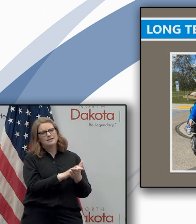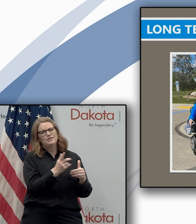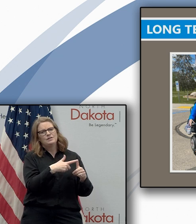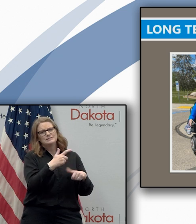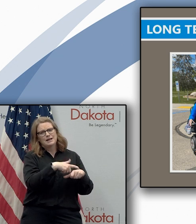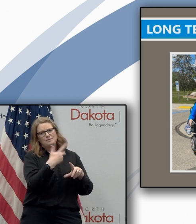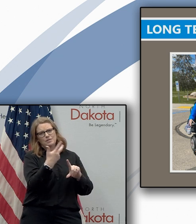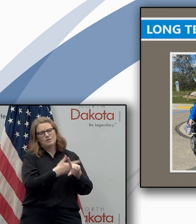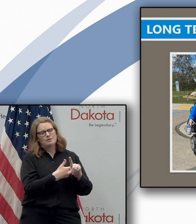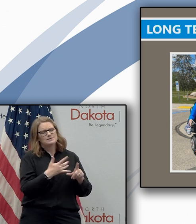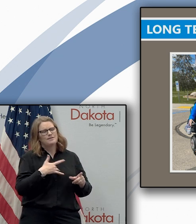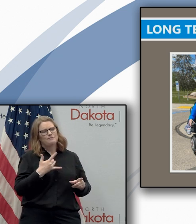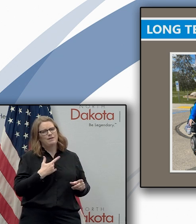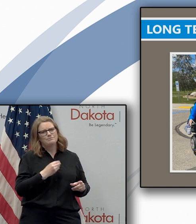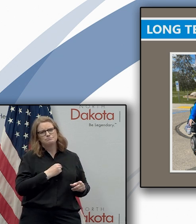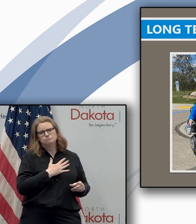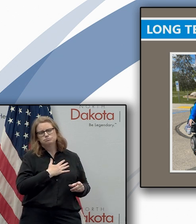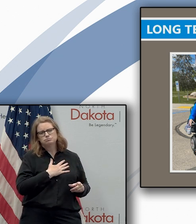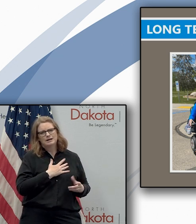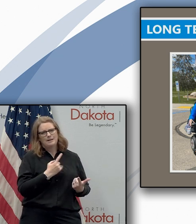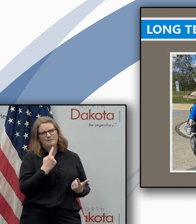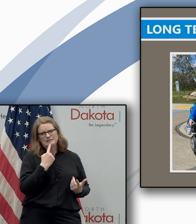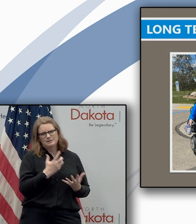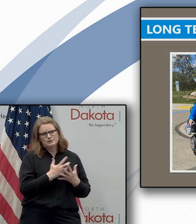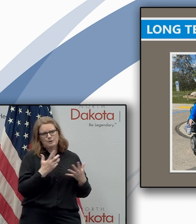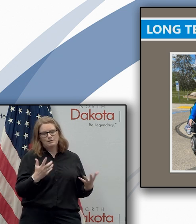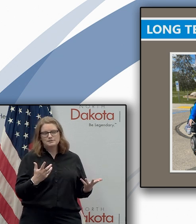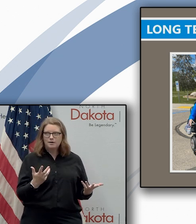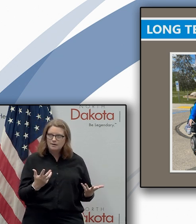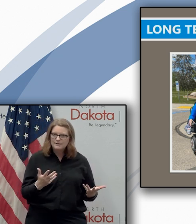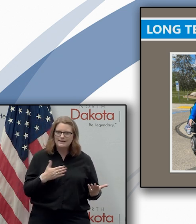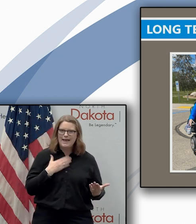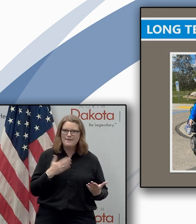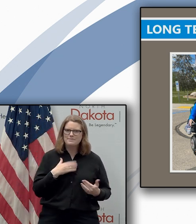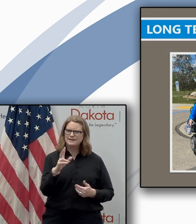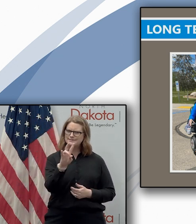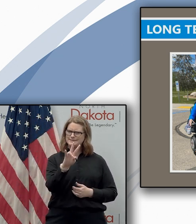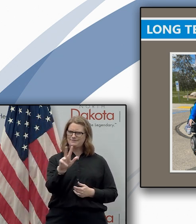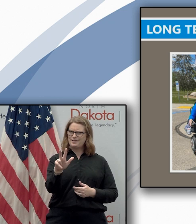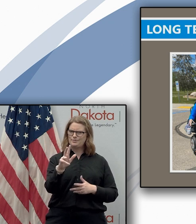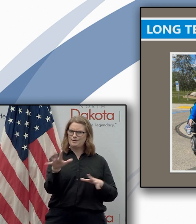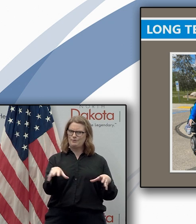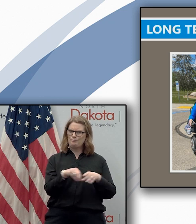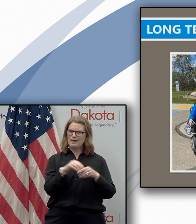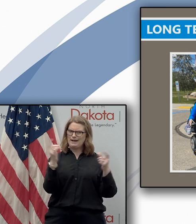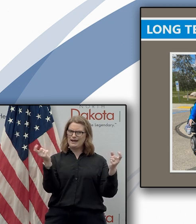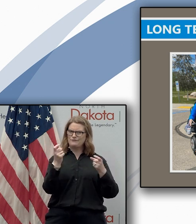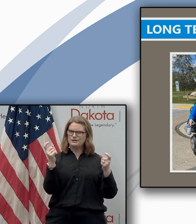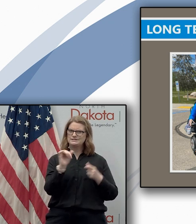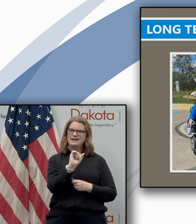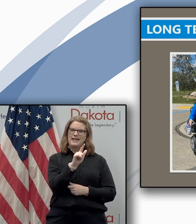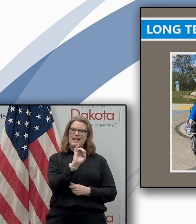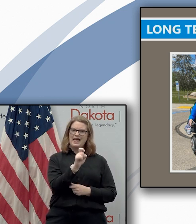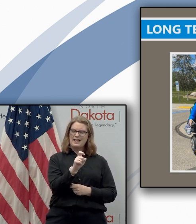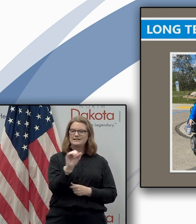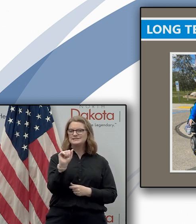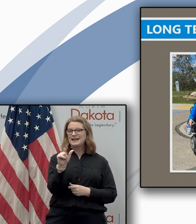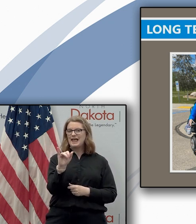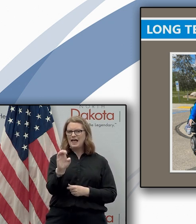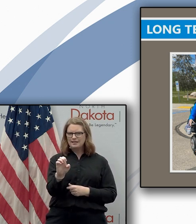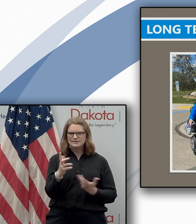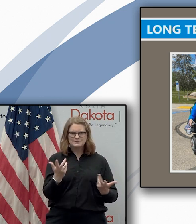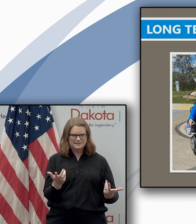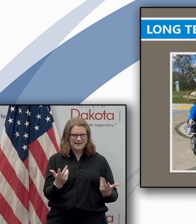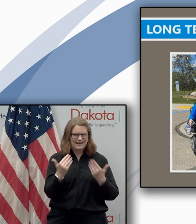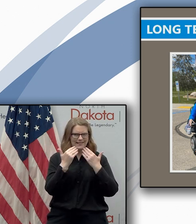months felt so good i missed him so much so again happy 73rd wedding anniversary to alex and alice and thank